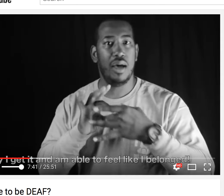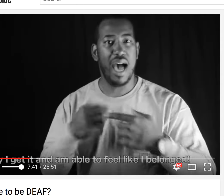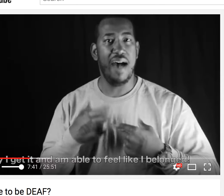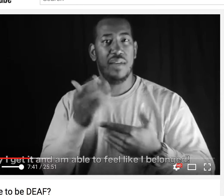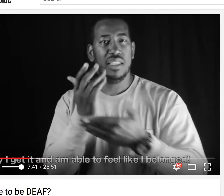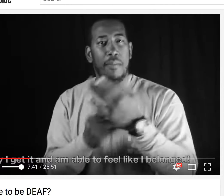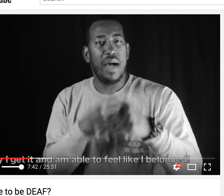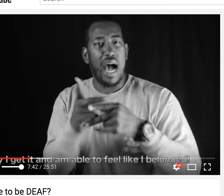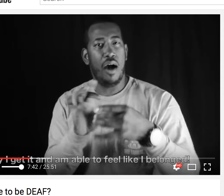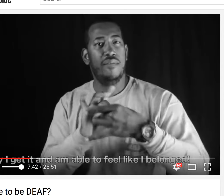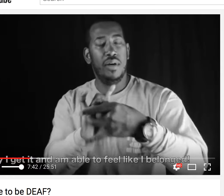I felt connected.